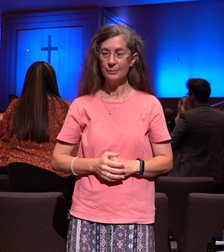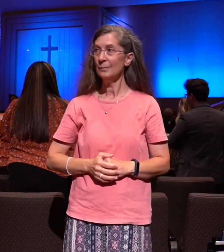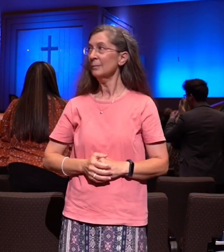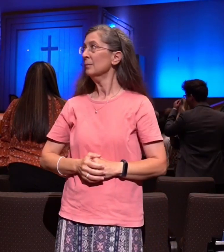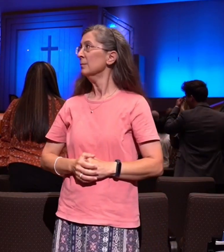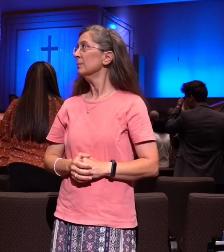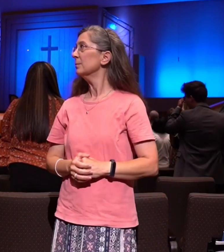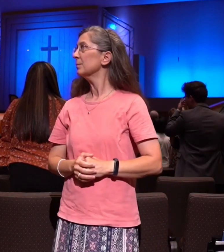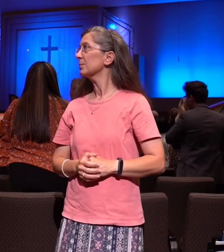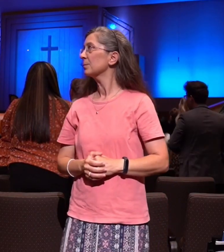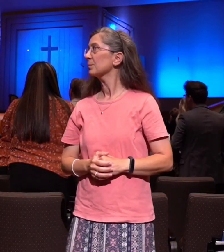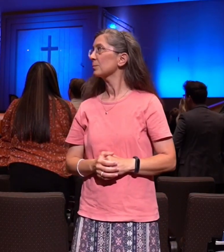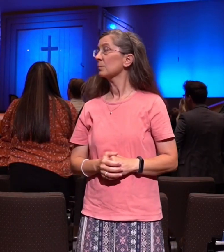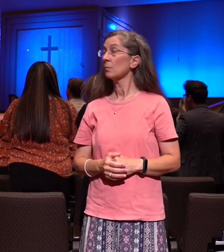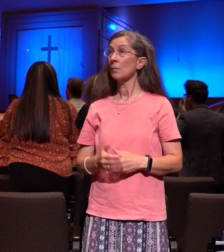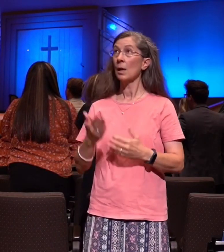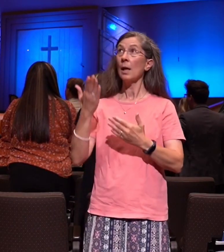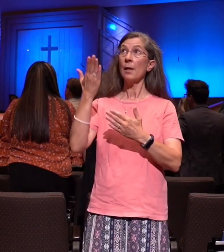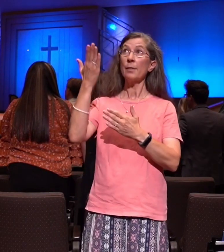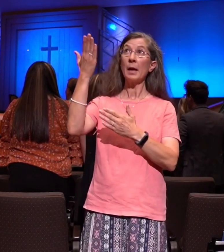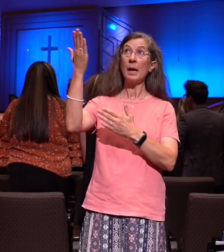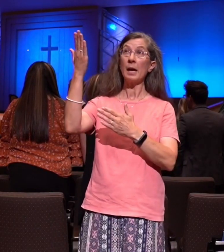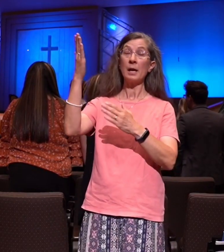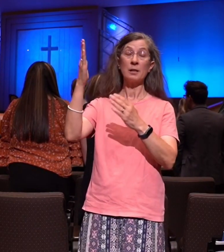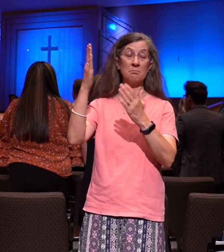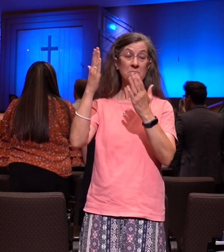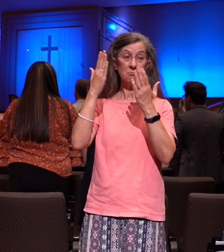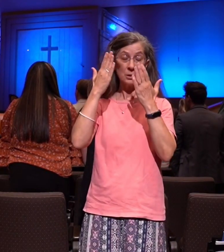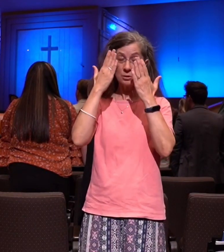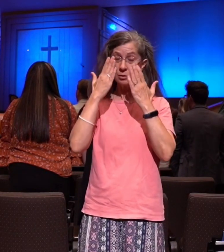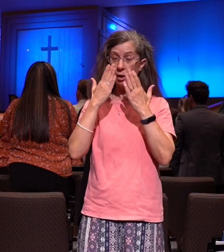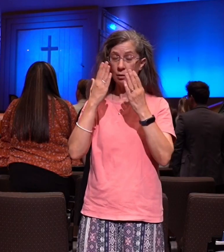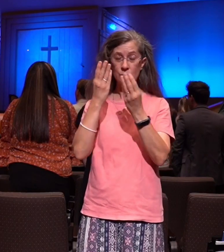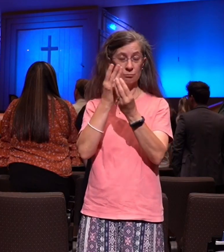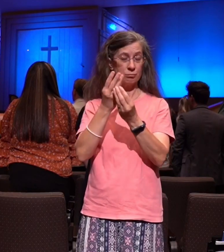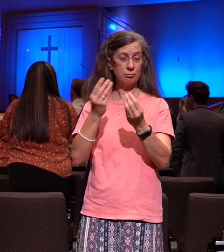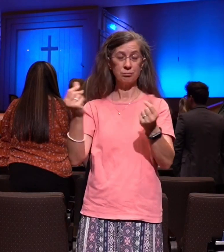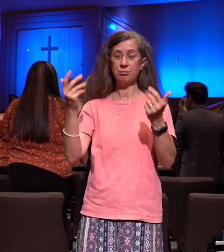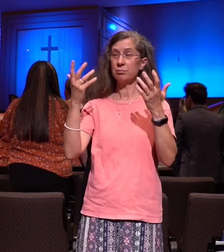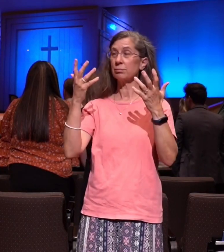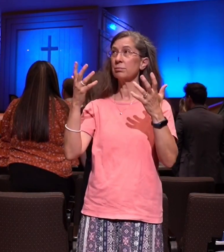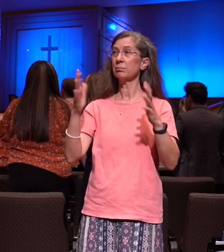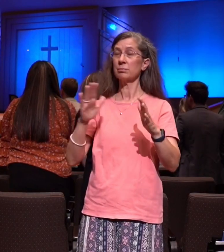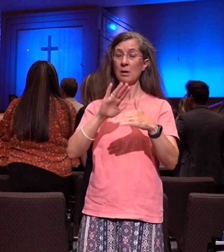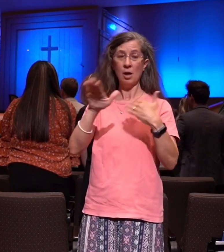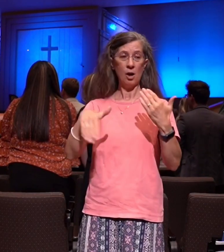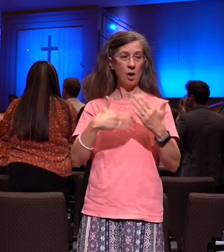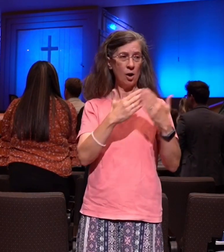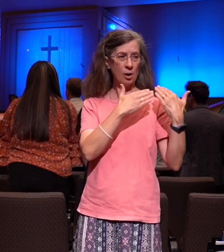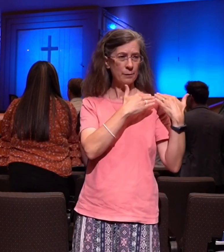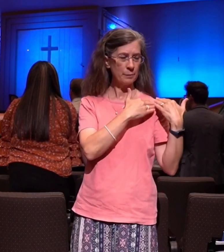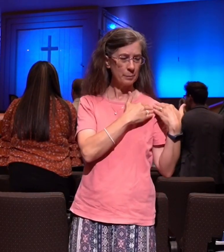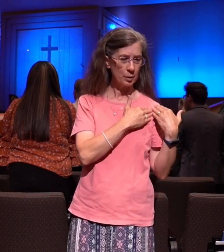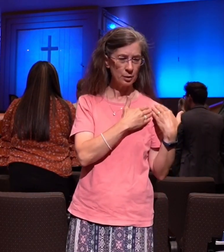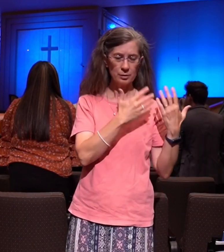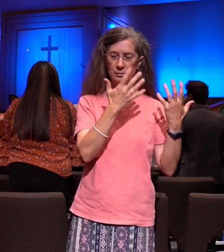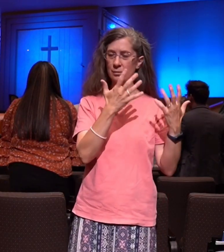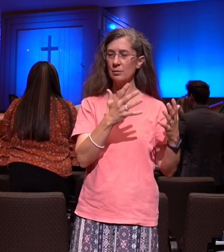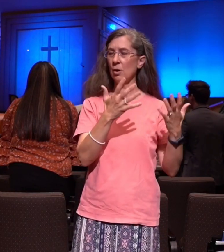There will be no sorrow there, no more burdens to bear. No